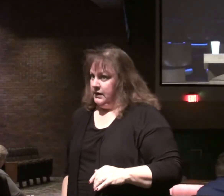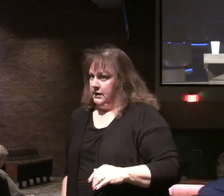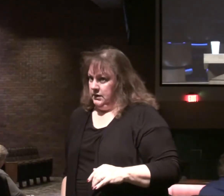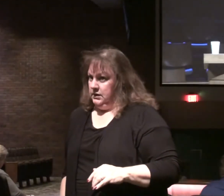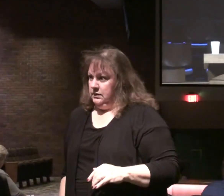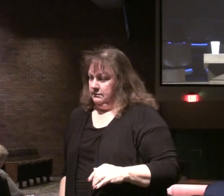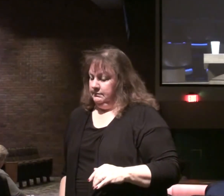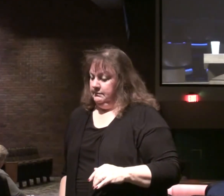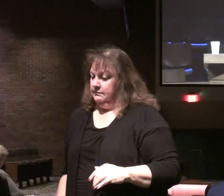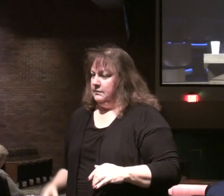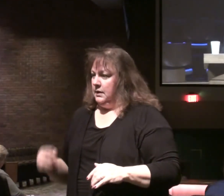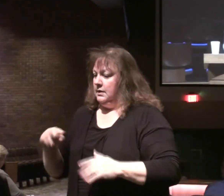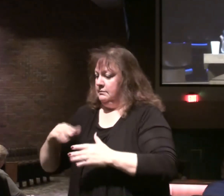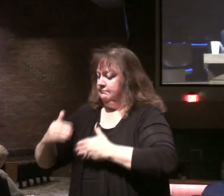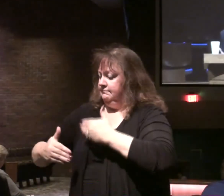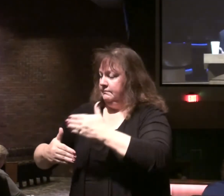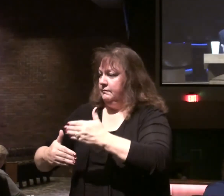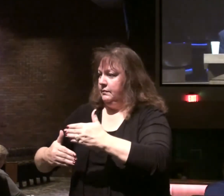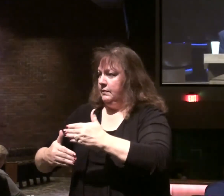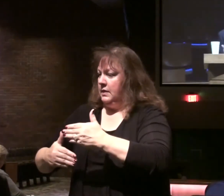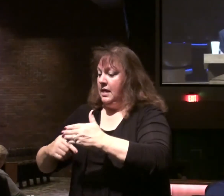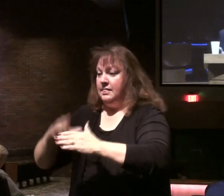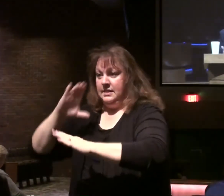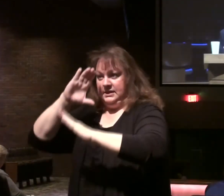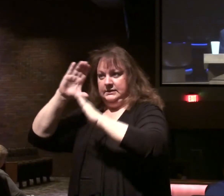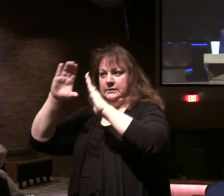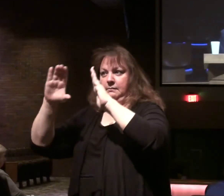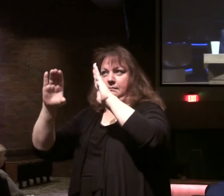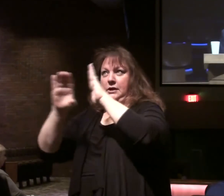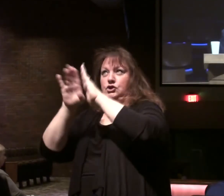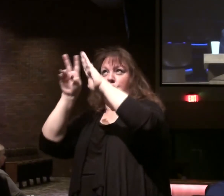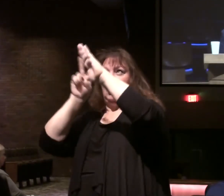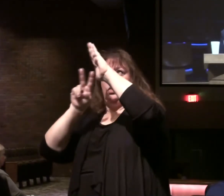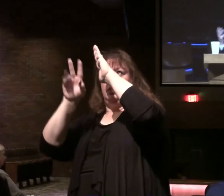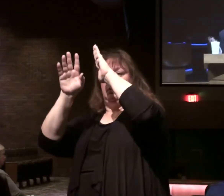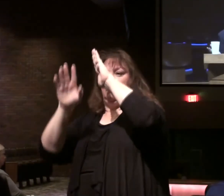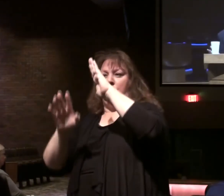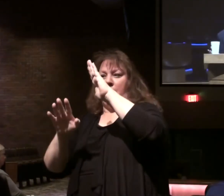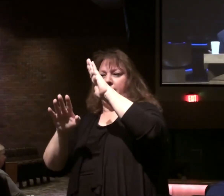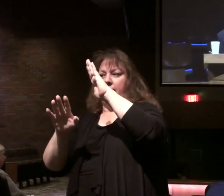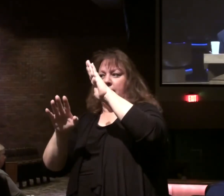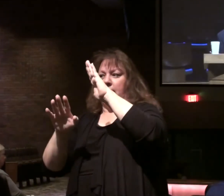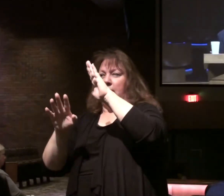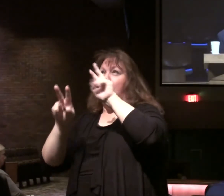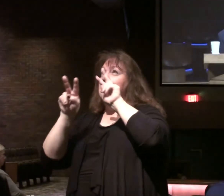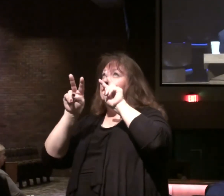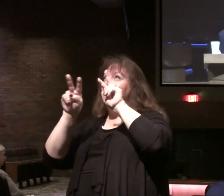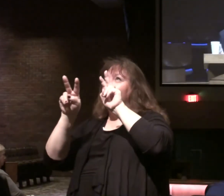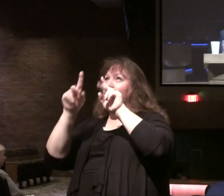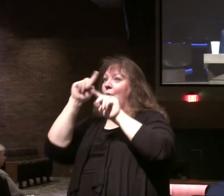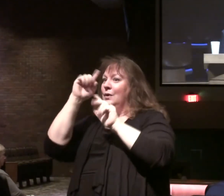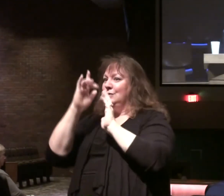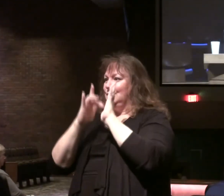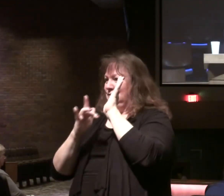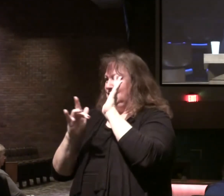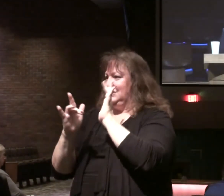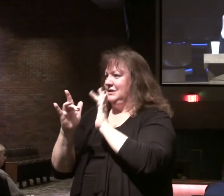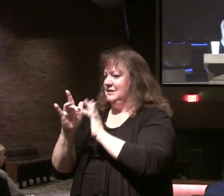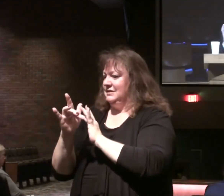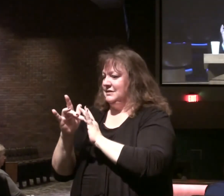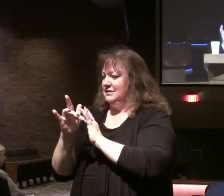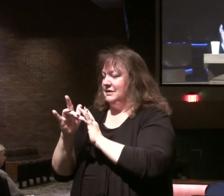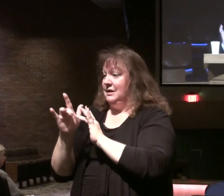David. Which spring up in this picture. The prophets. It's anticipating Christ. So they,